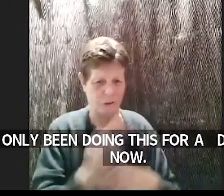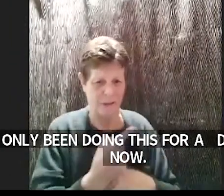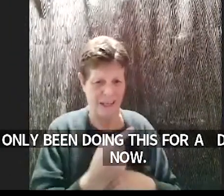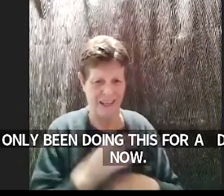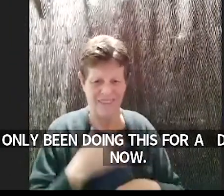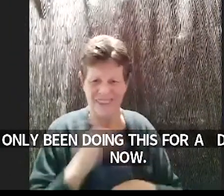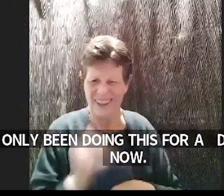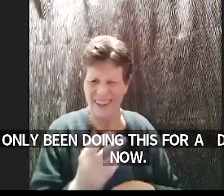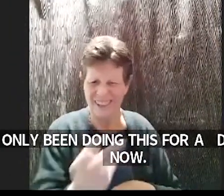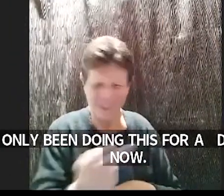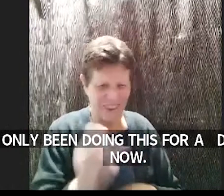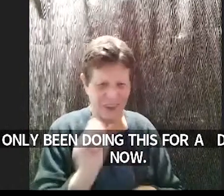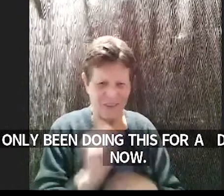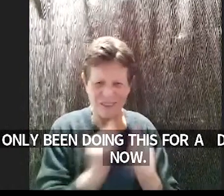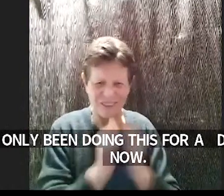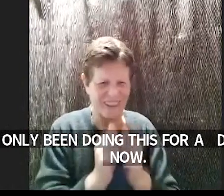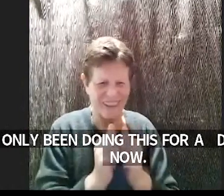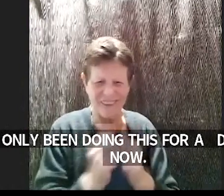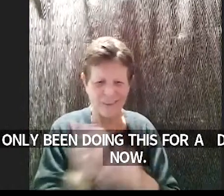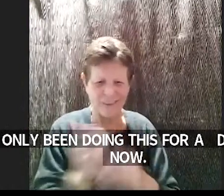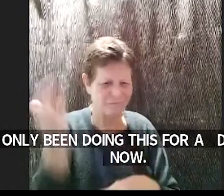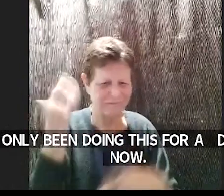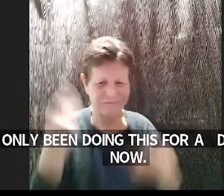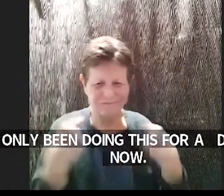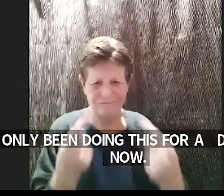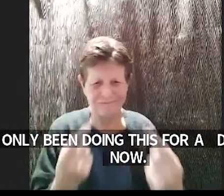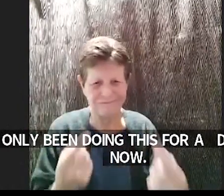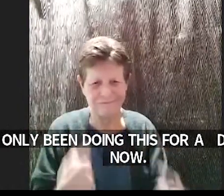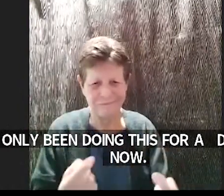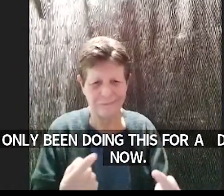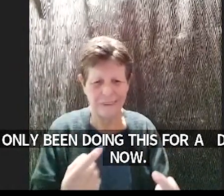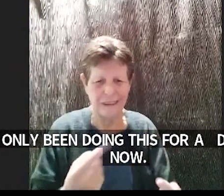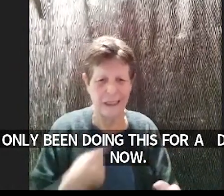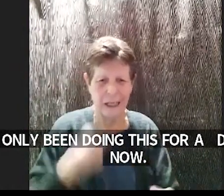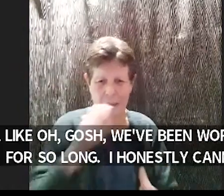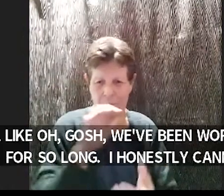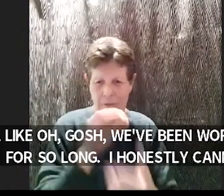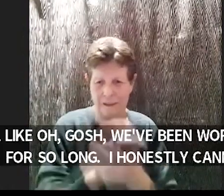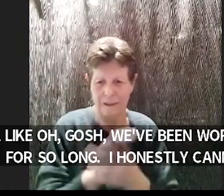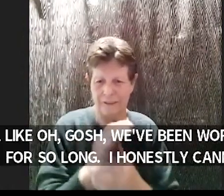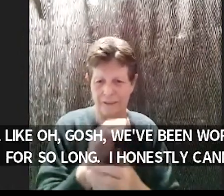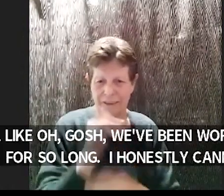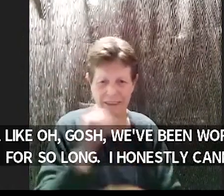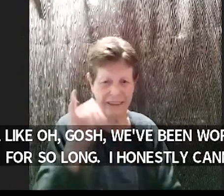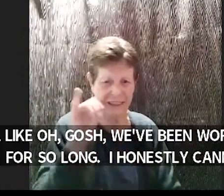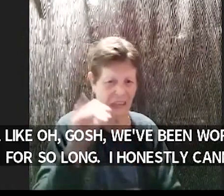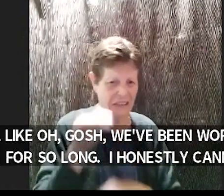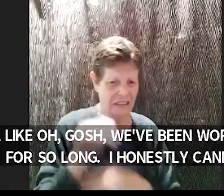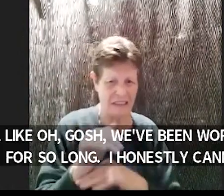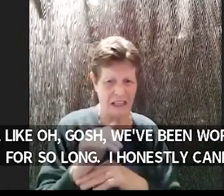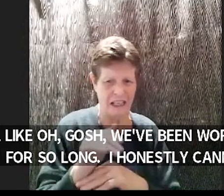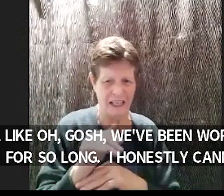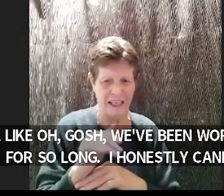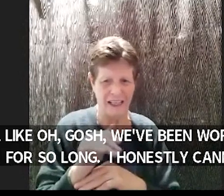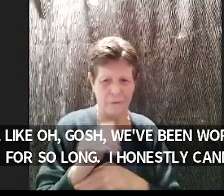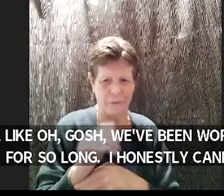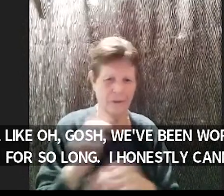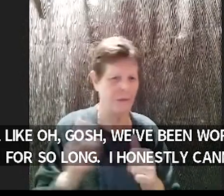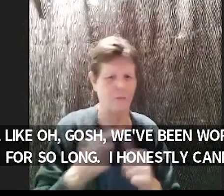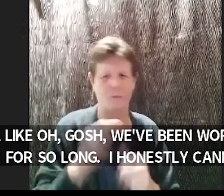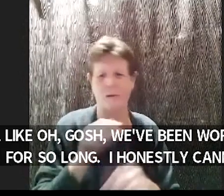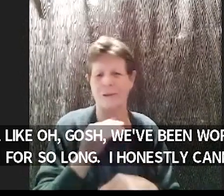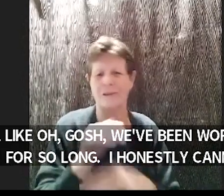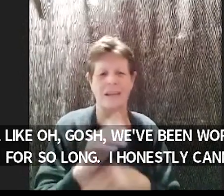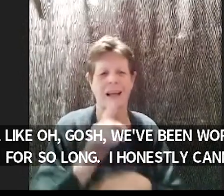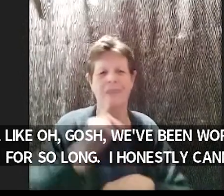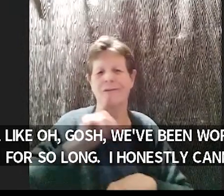long i honestly cannot believe last night was the first like night of the actual stream like it getting off the ground